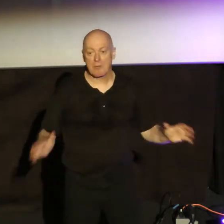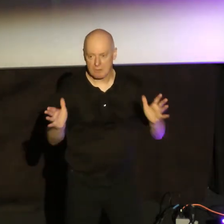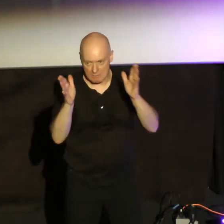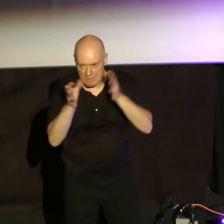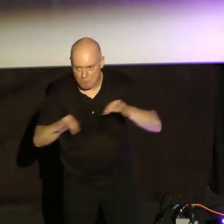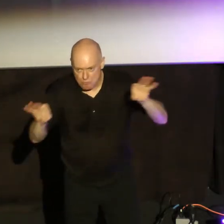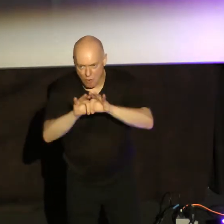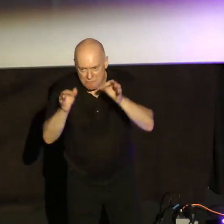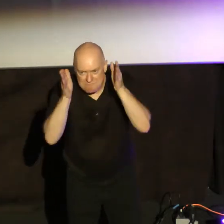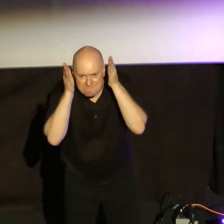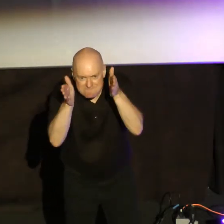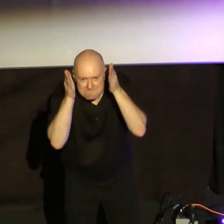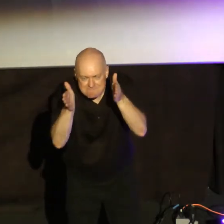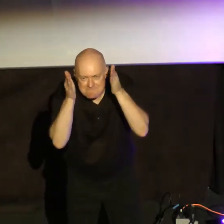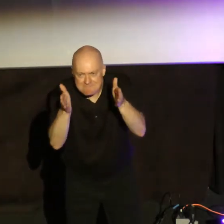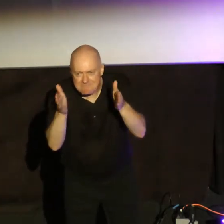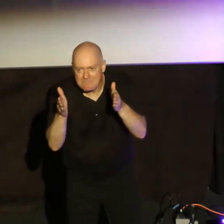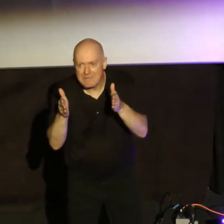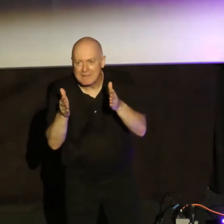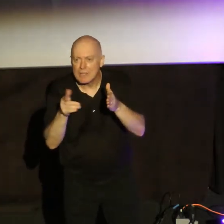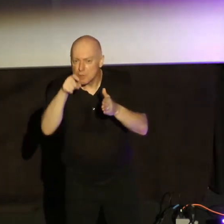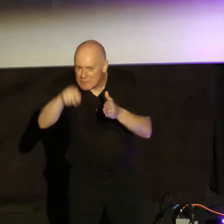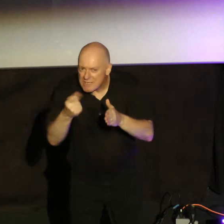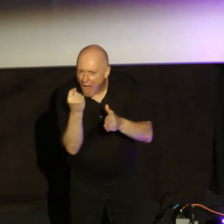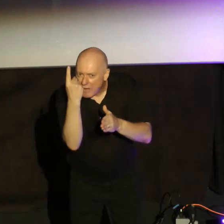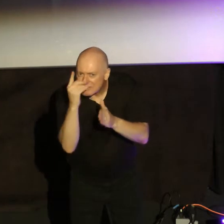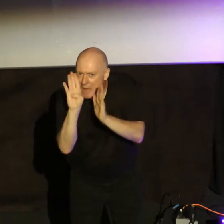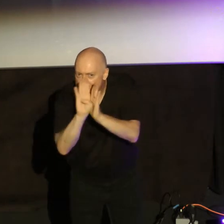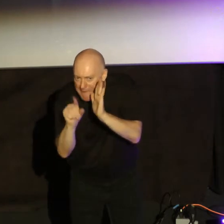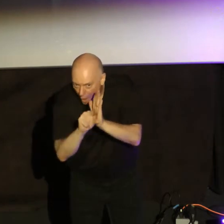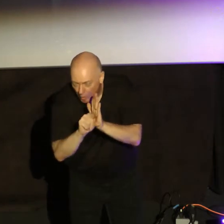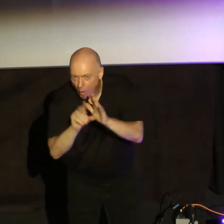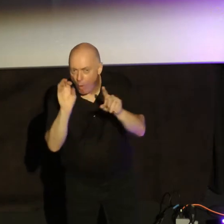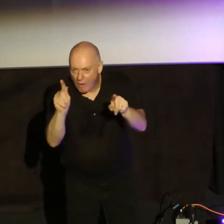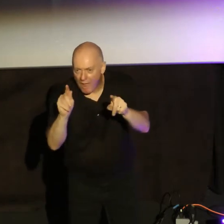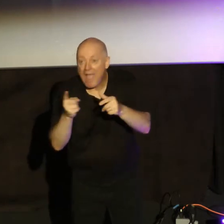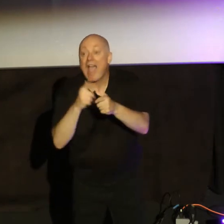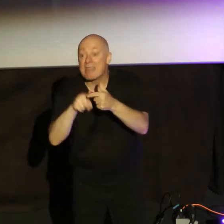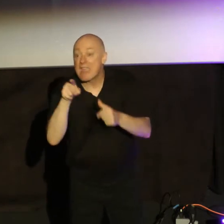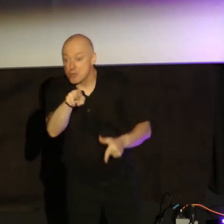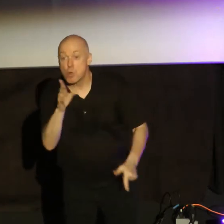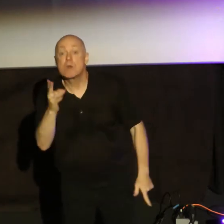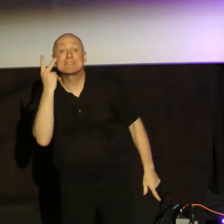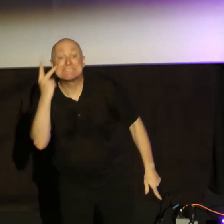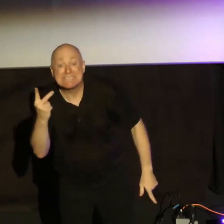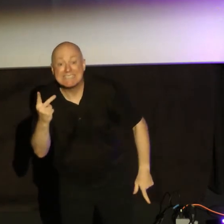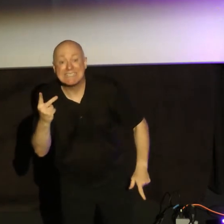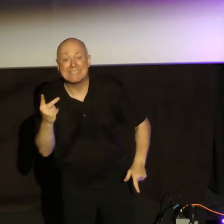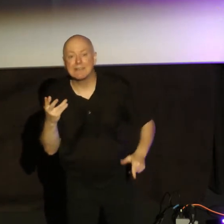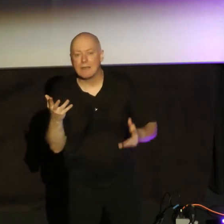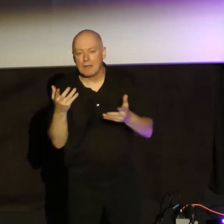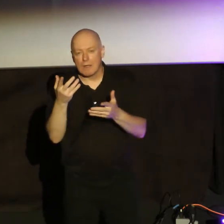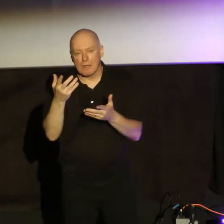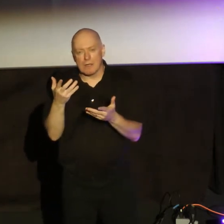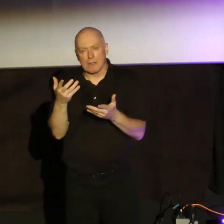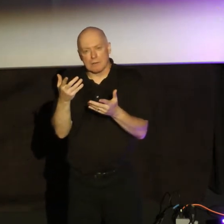some of the background of what he's speaking to. So that you can see the weight of what he's saying here. So,